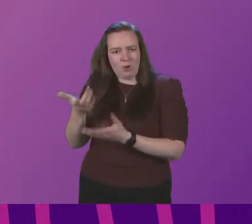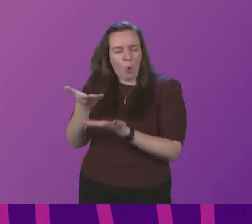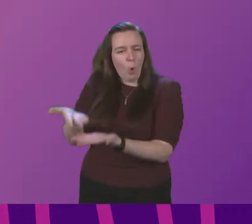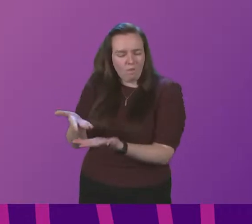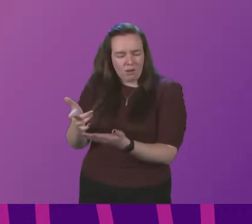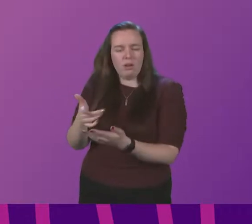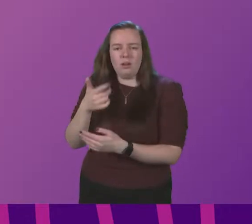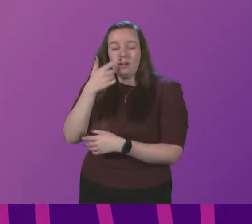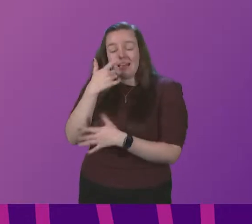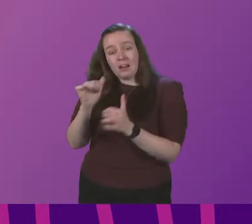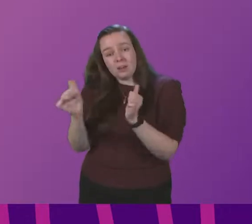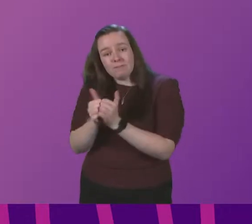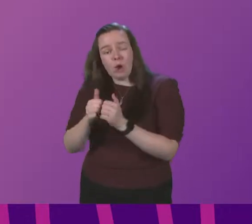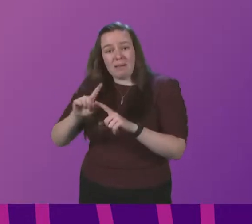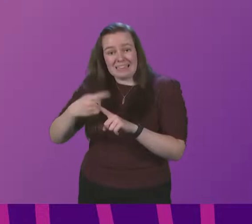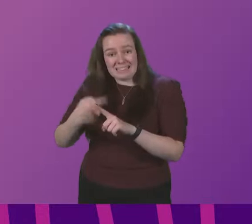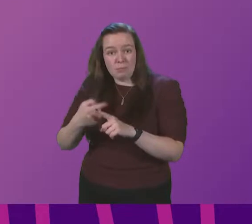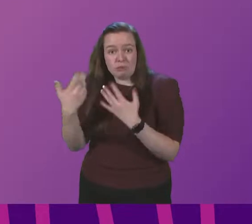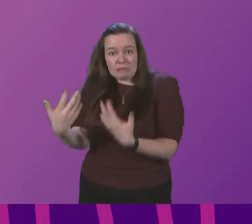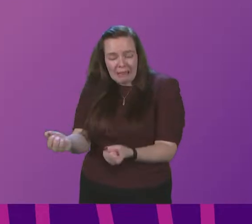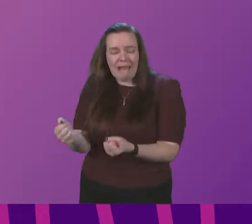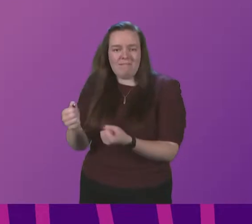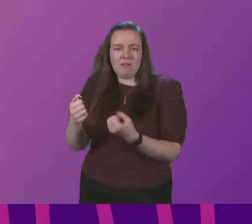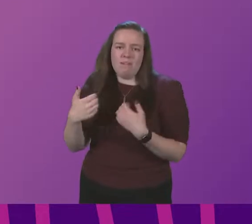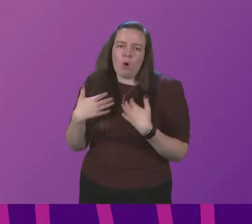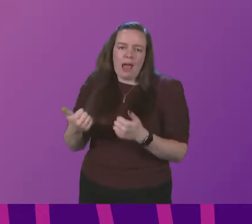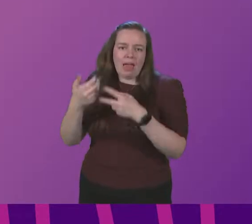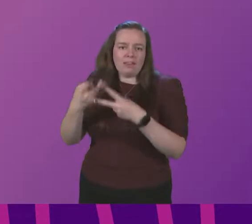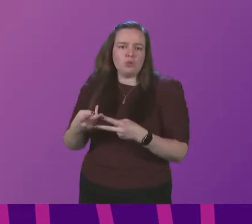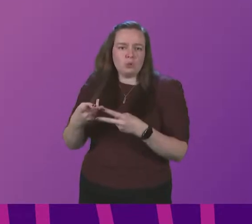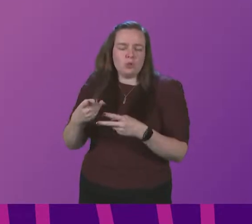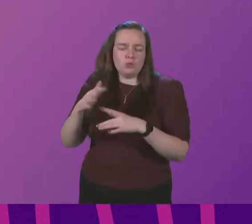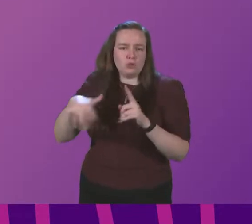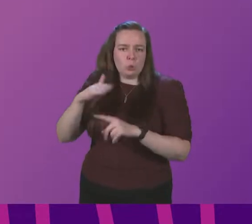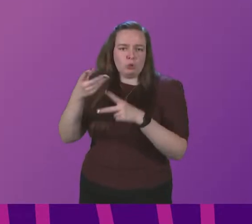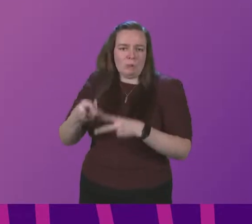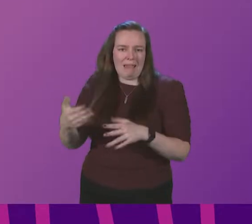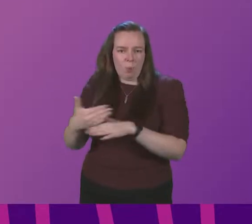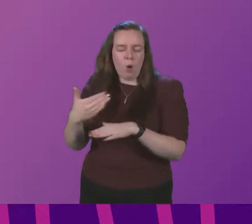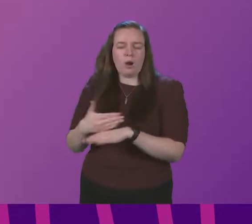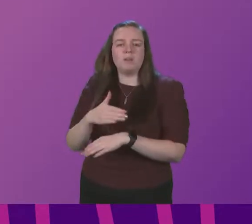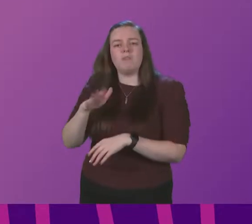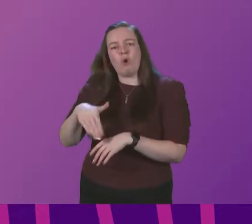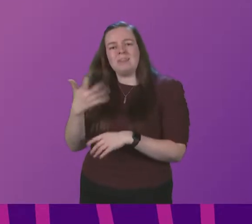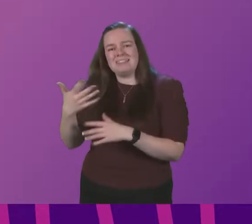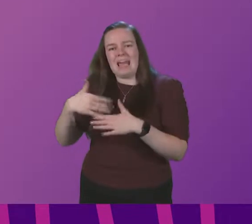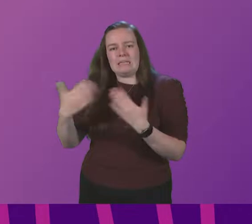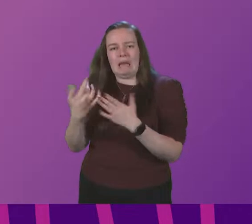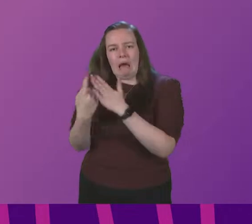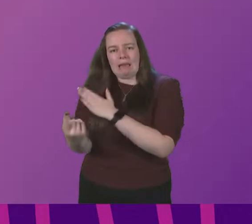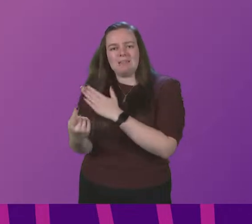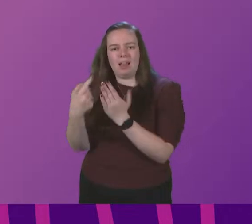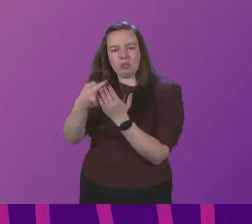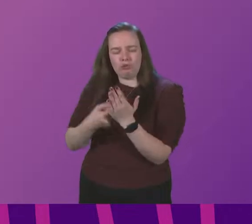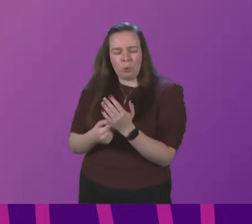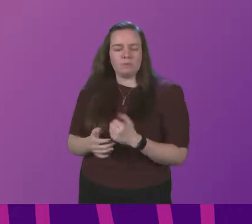And can she confirm that exemptions will apply to health and social care workers from the 10-day self-isolation rules? First Minister.